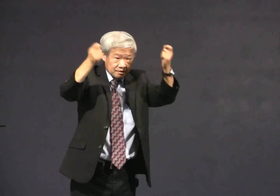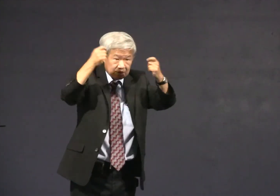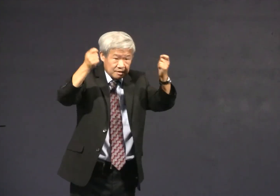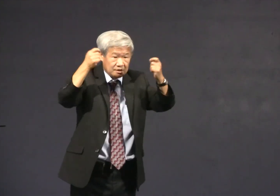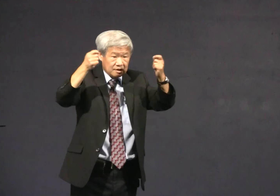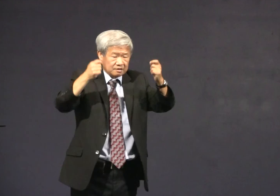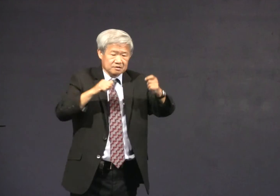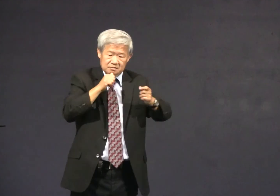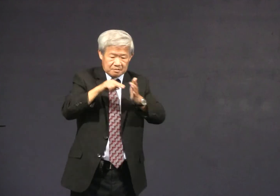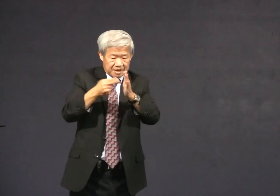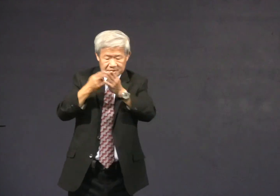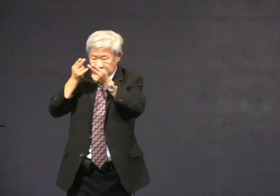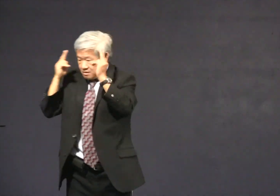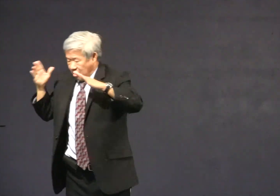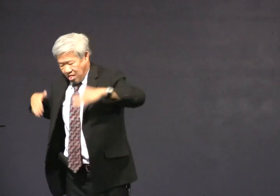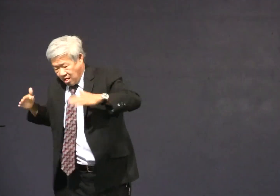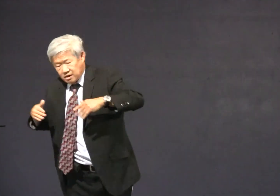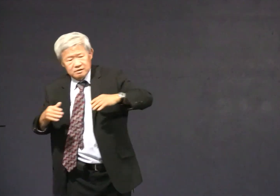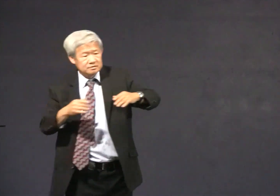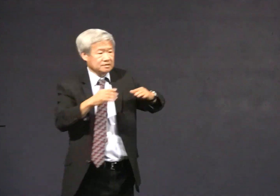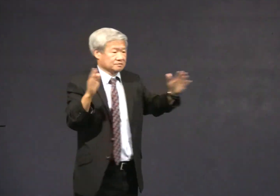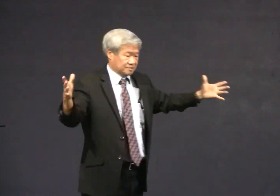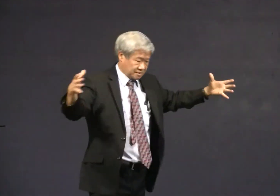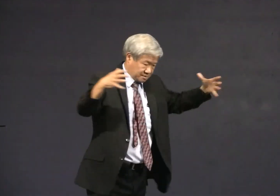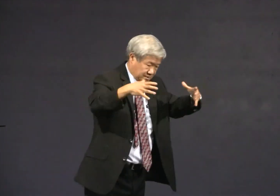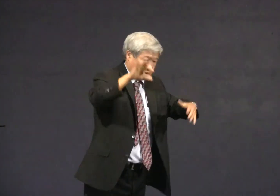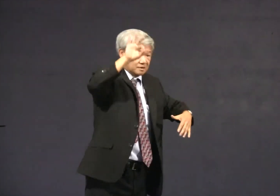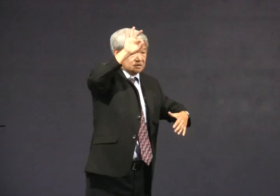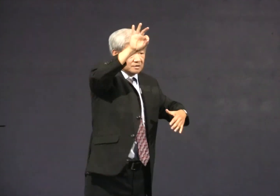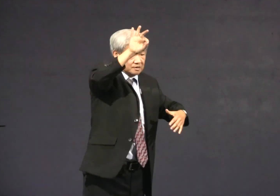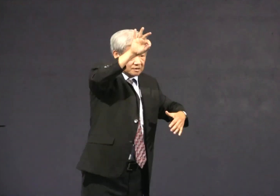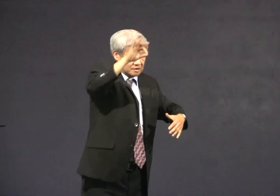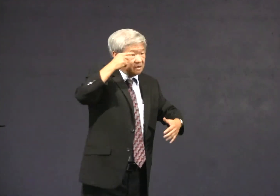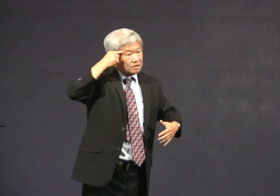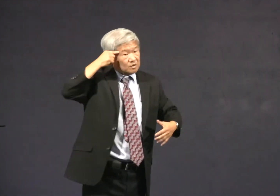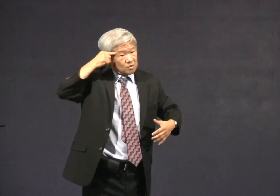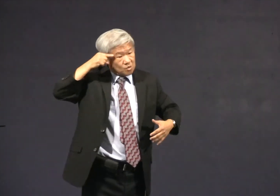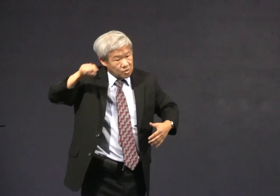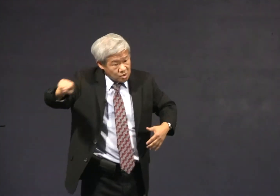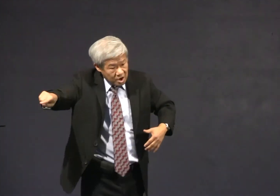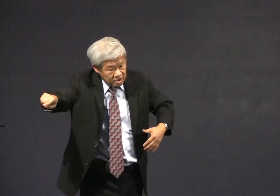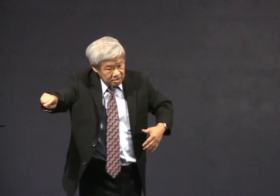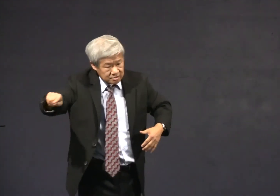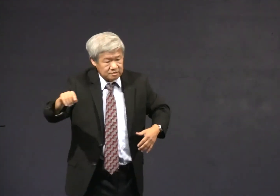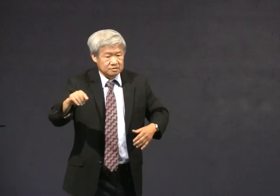and the Celts celebrated this they weren't celebrating Halloween